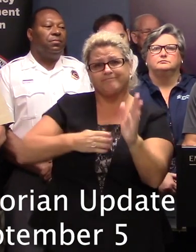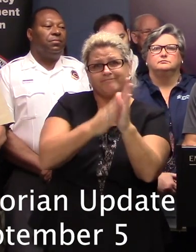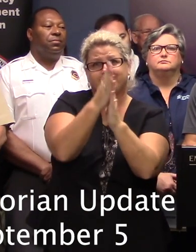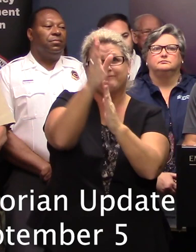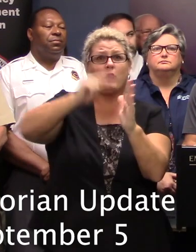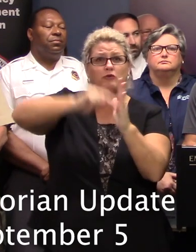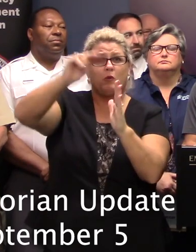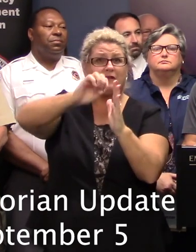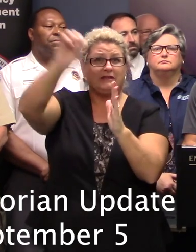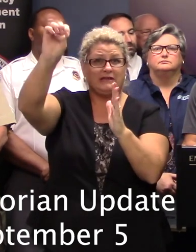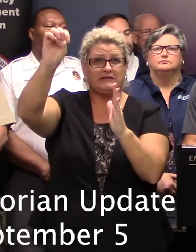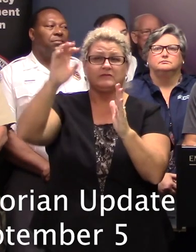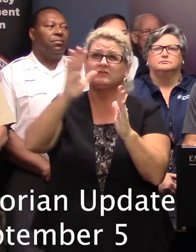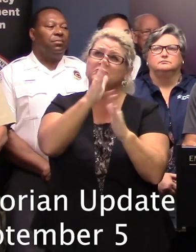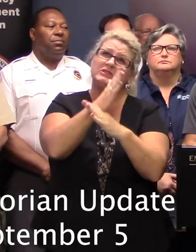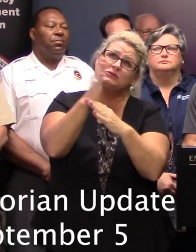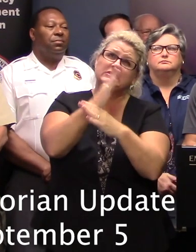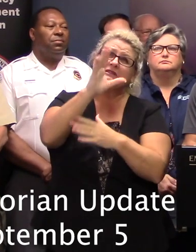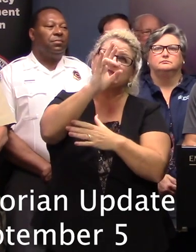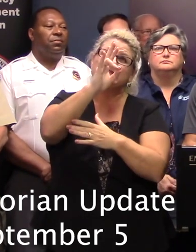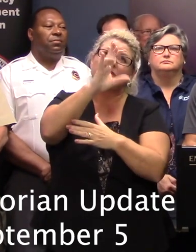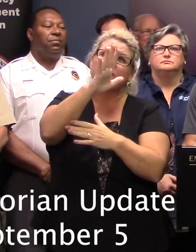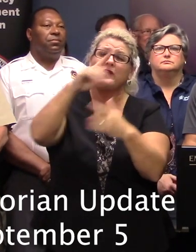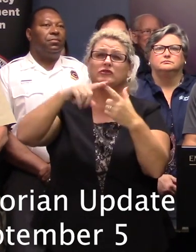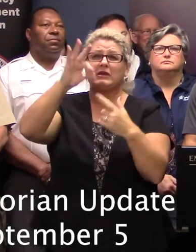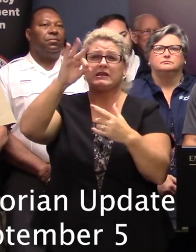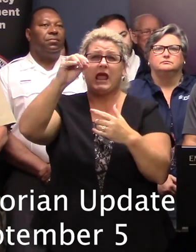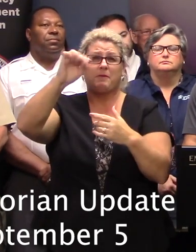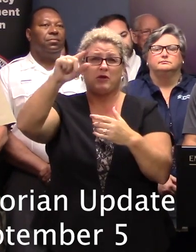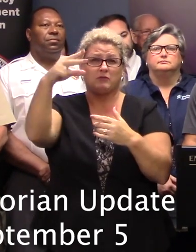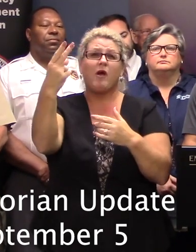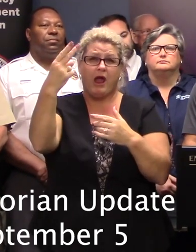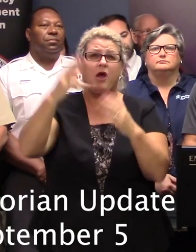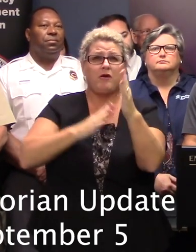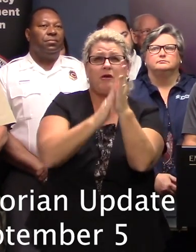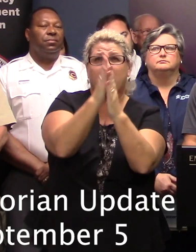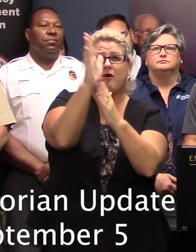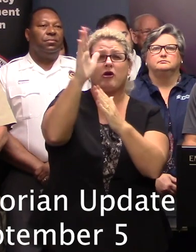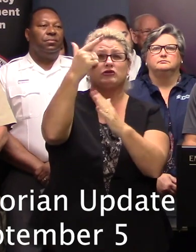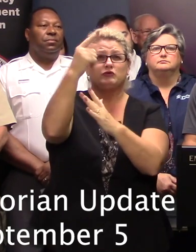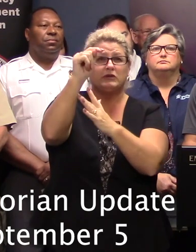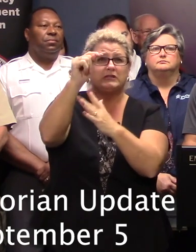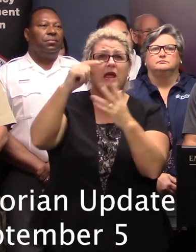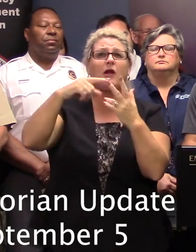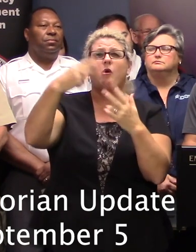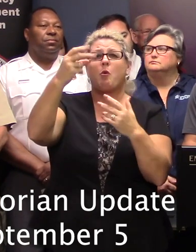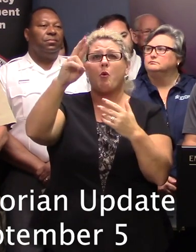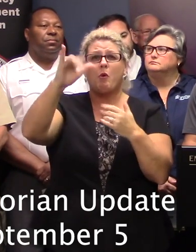continue to see wind gusts from 75 to 90 miles per hour along the immediate coast of Georgetown and Horry Counties.